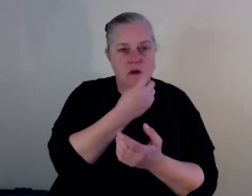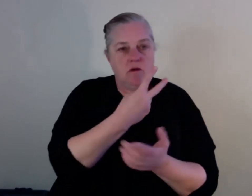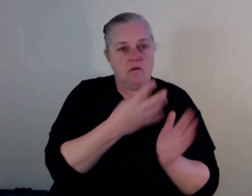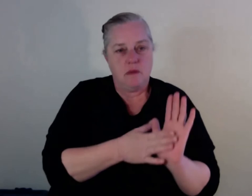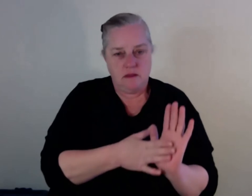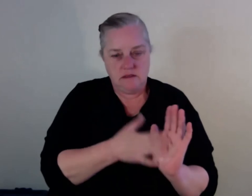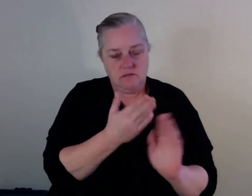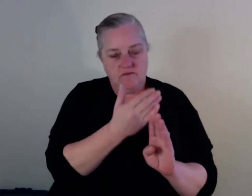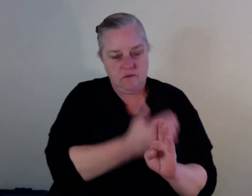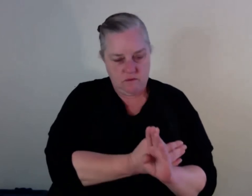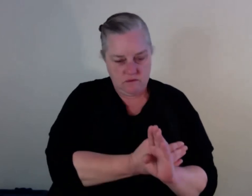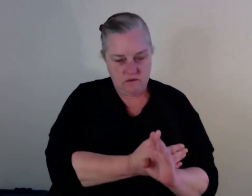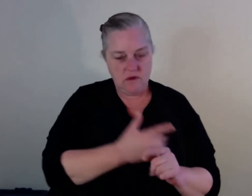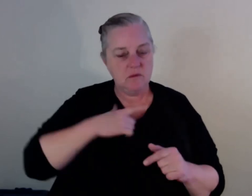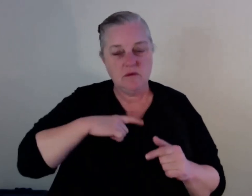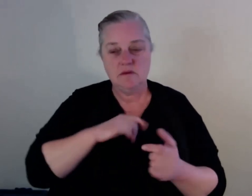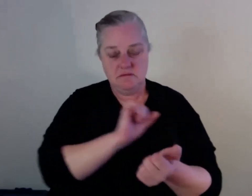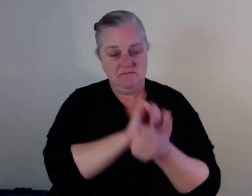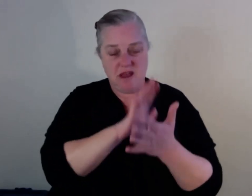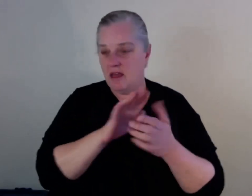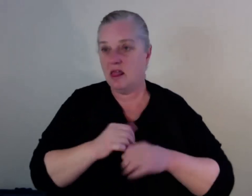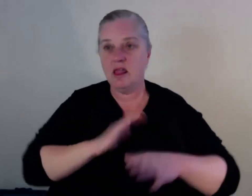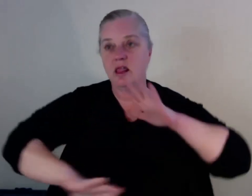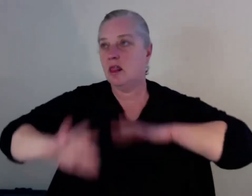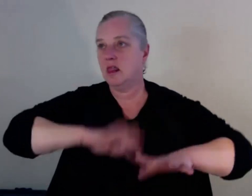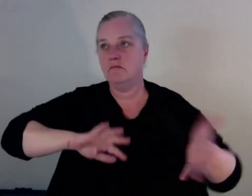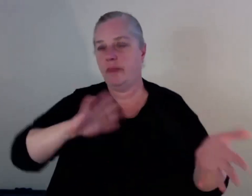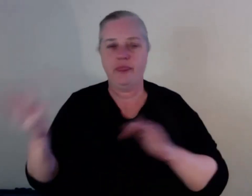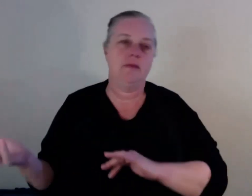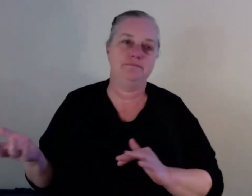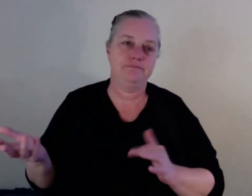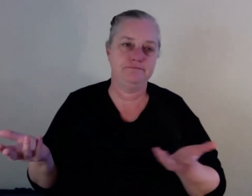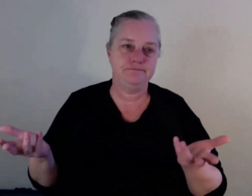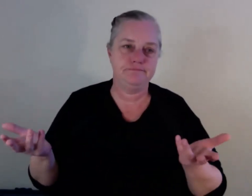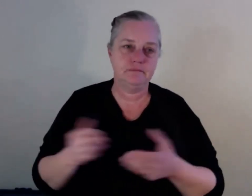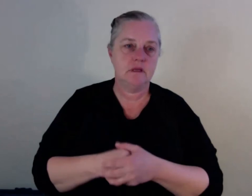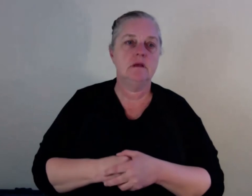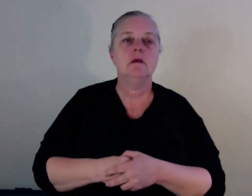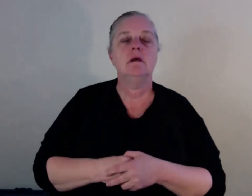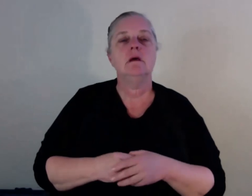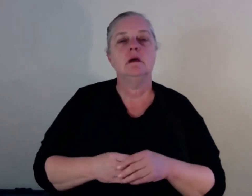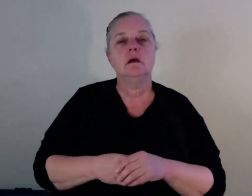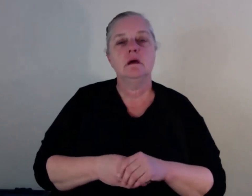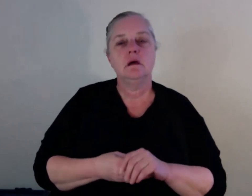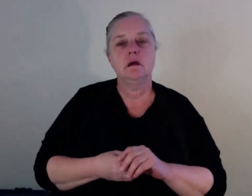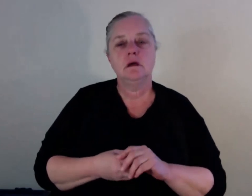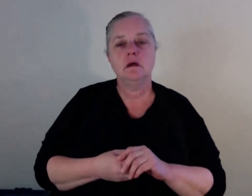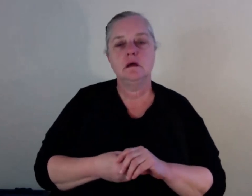There should be more talk about everything. And first of all, people like Kassam said, it's very hard for him. I know. I know what he's going through.